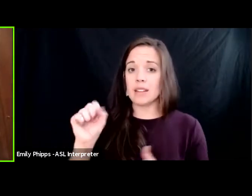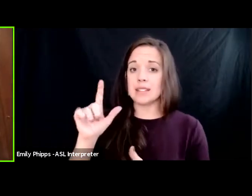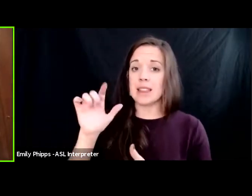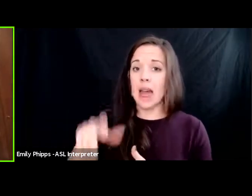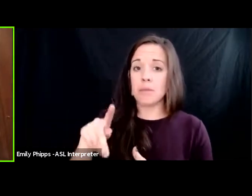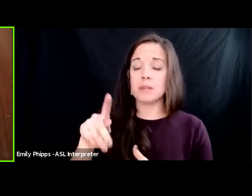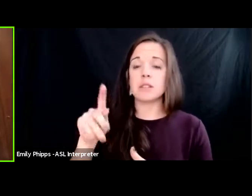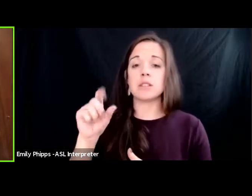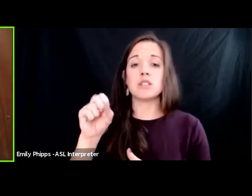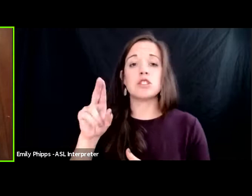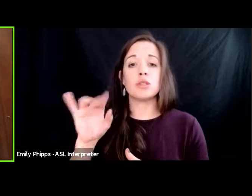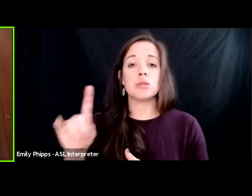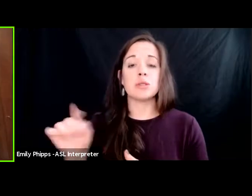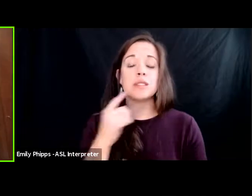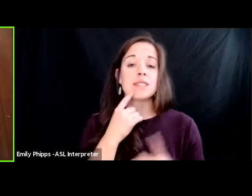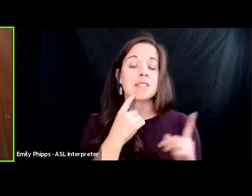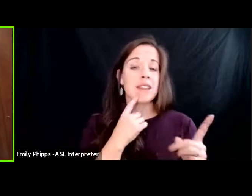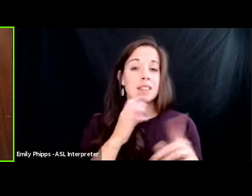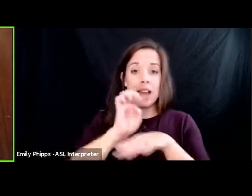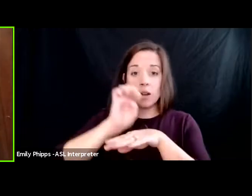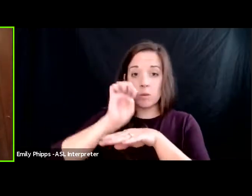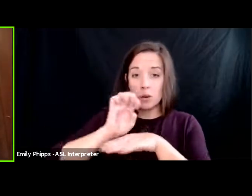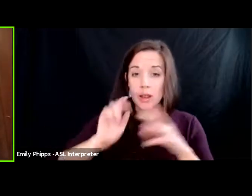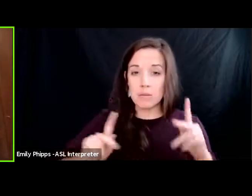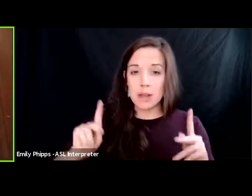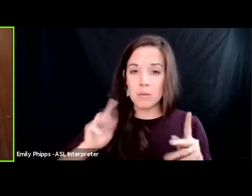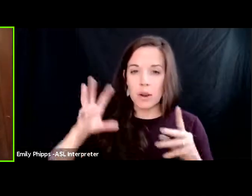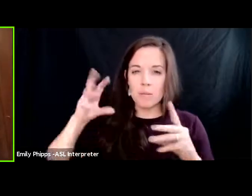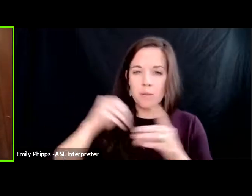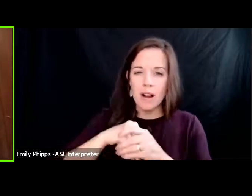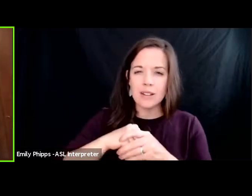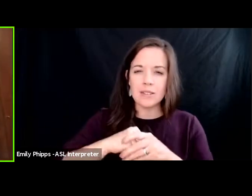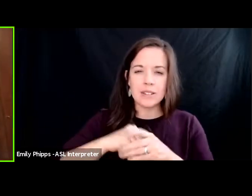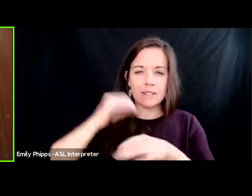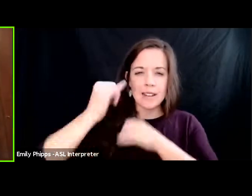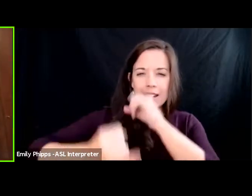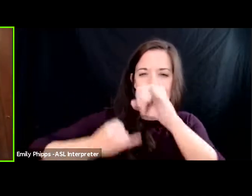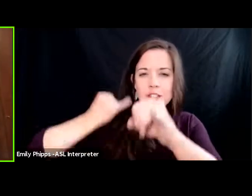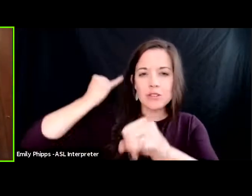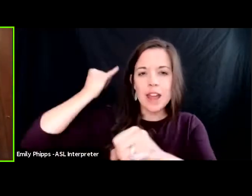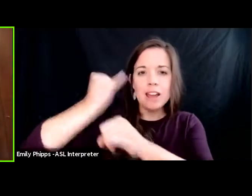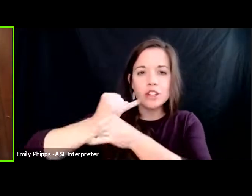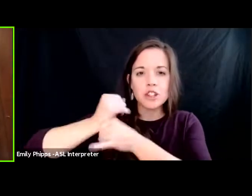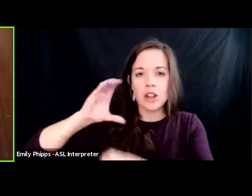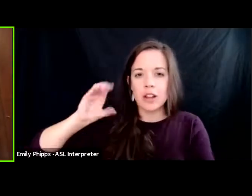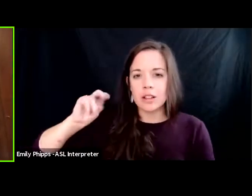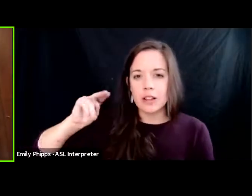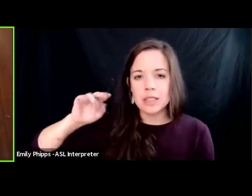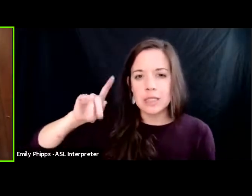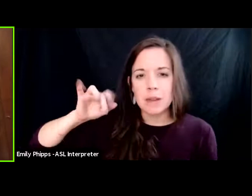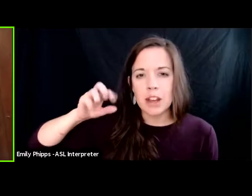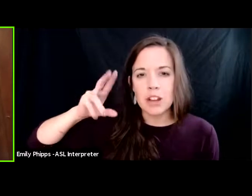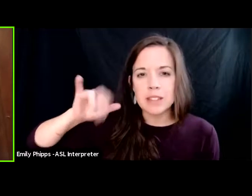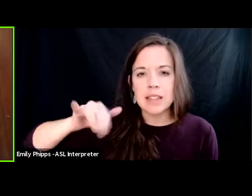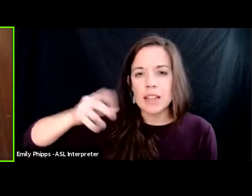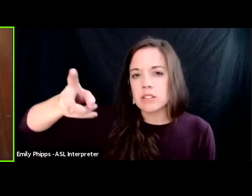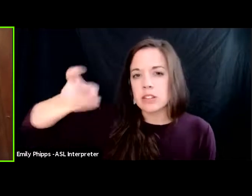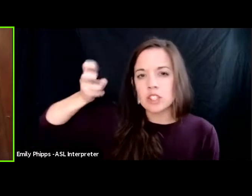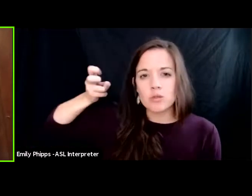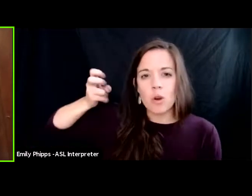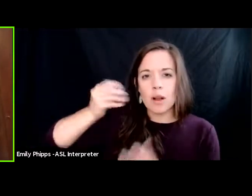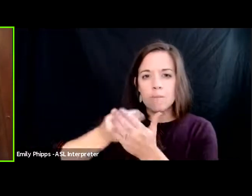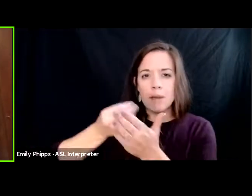that steven donzinger and the ecuadorians were part of an international conspiracy to extort money from chevron